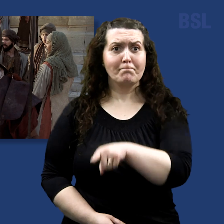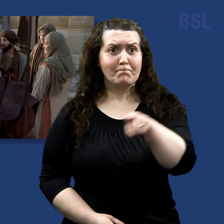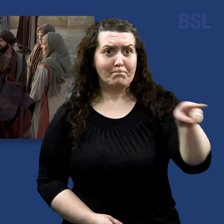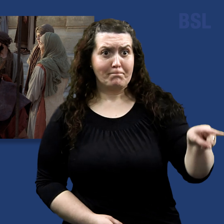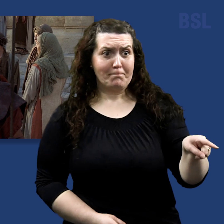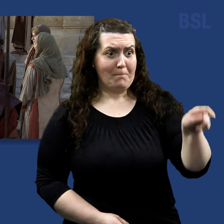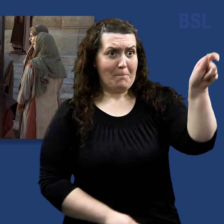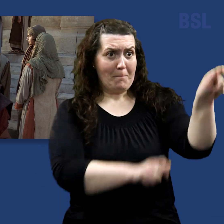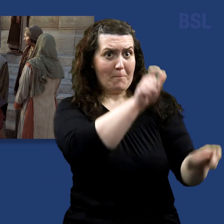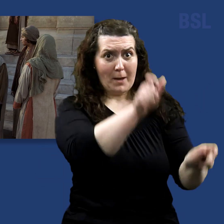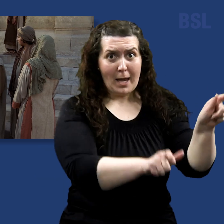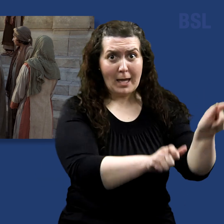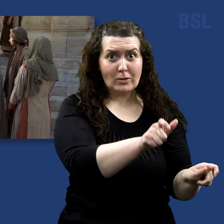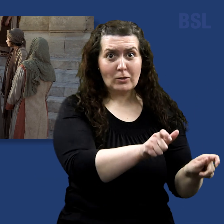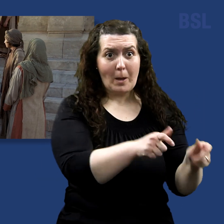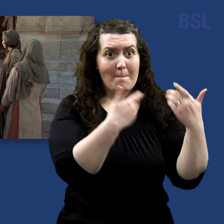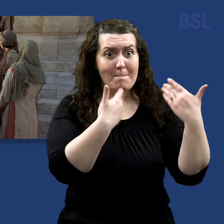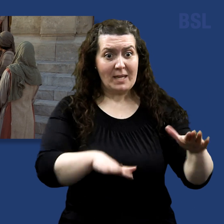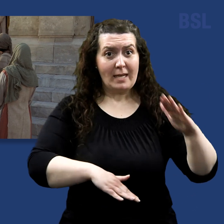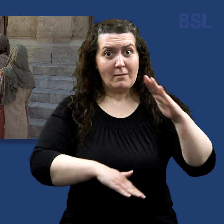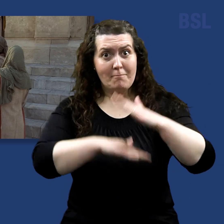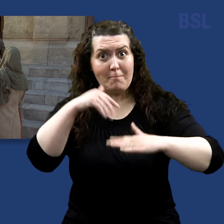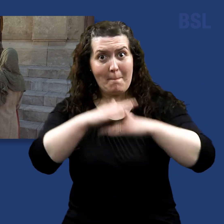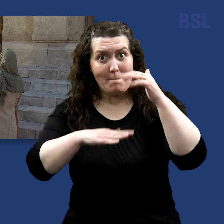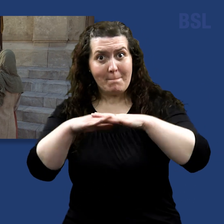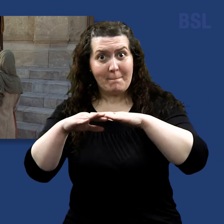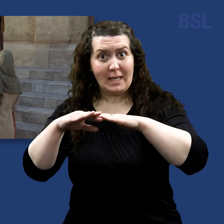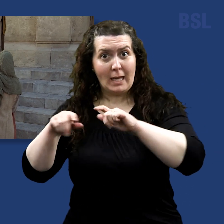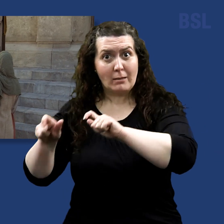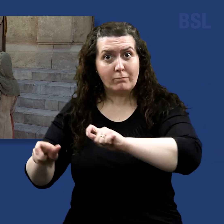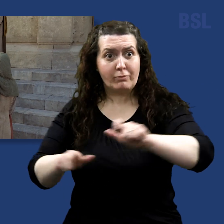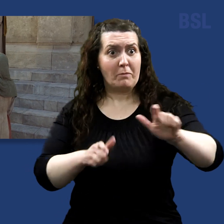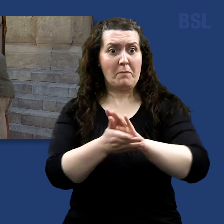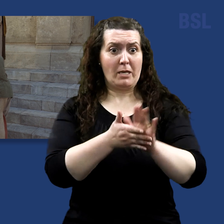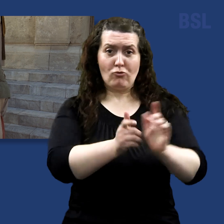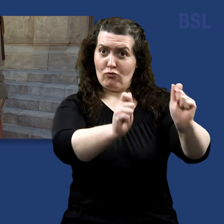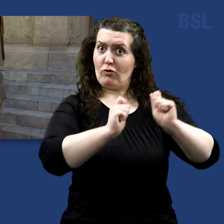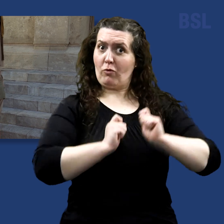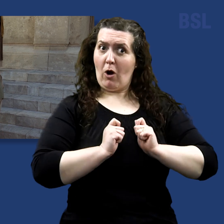If any man's work abide which he hath built thereupon, he shall receive a reward.